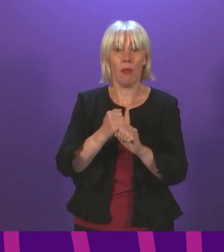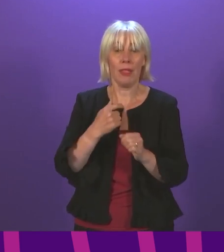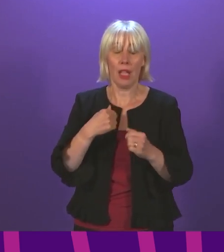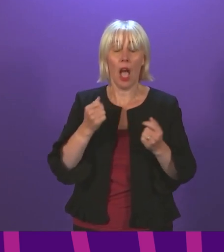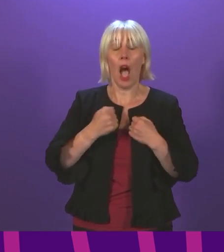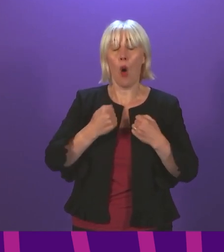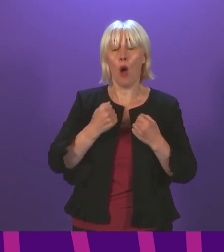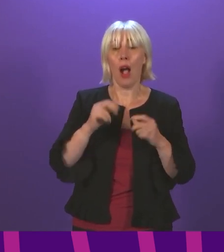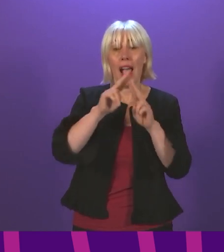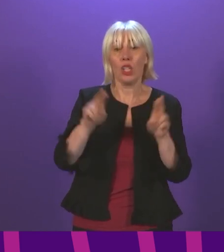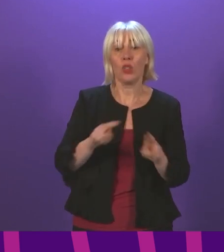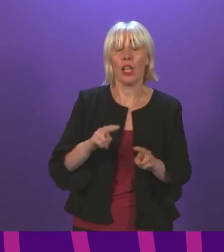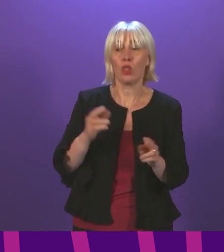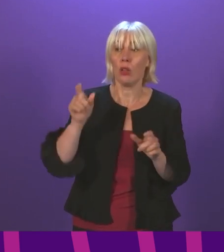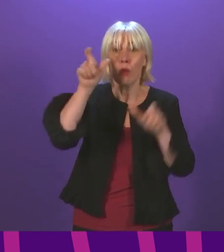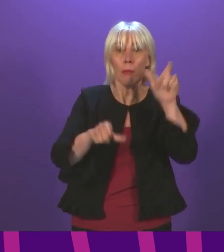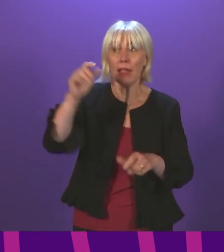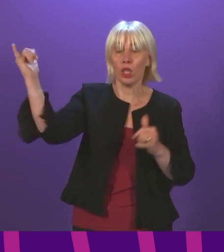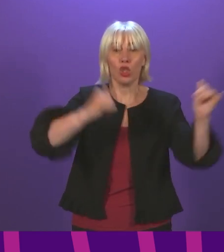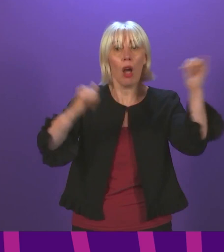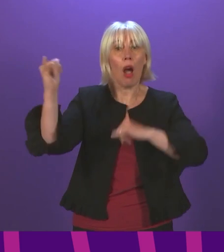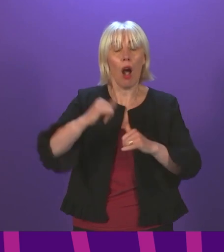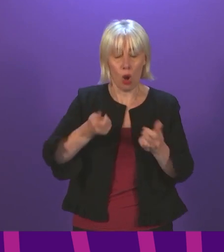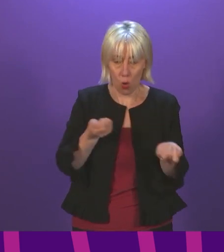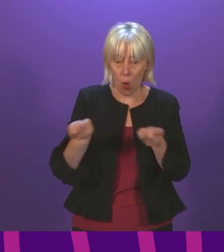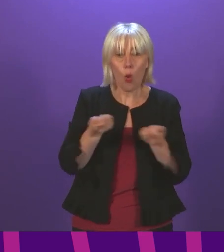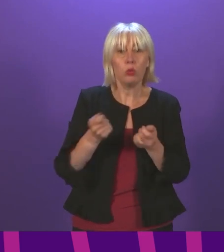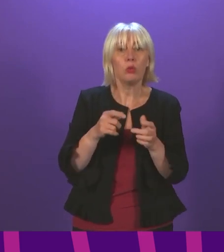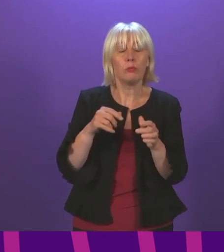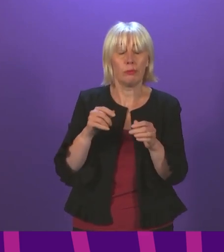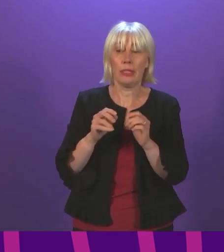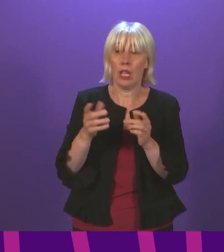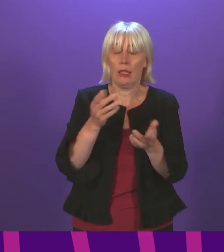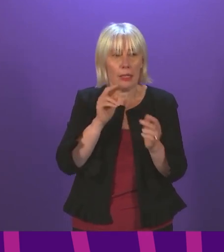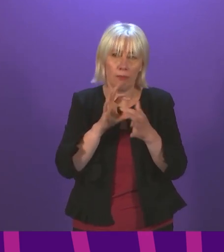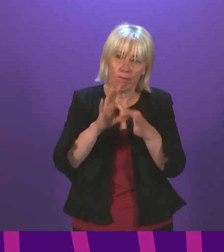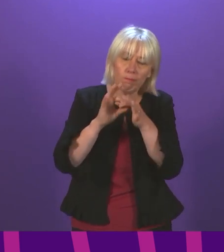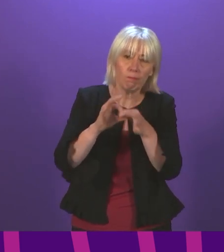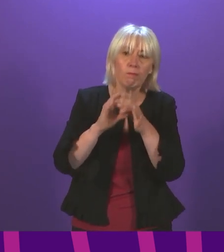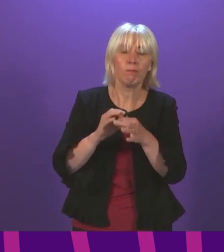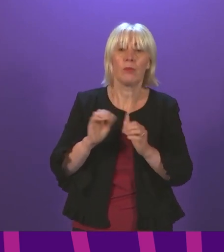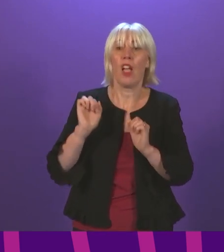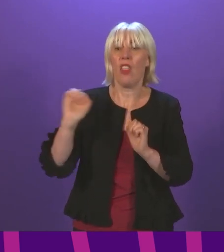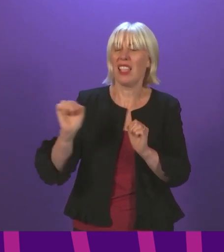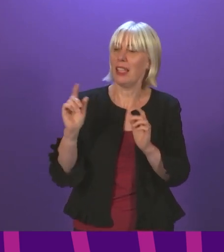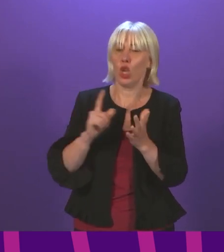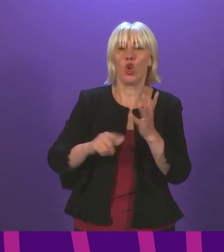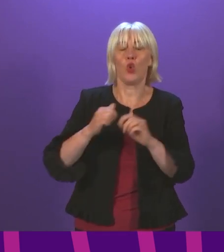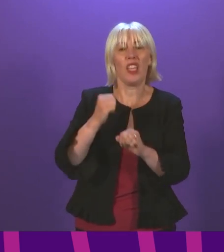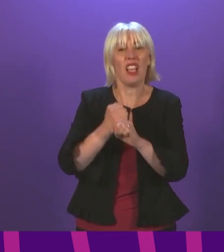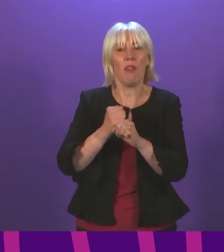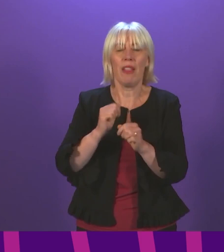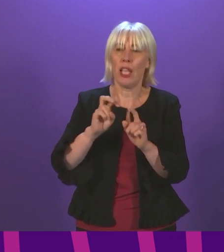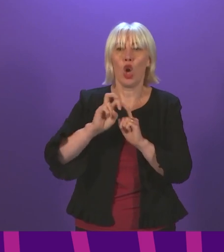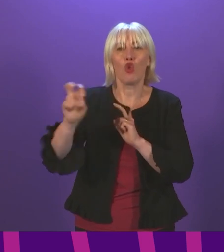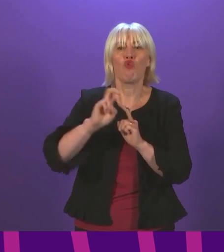International Passenger Coordination Team is in regular contact with Corporate Travel Management, which is the UK Government's travel agent, and we continue to work